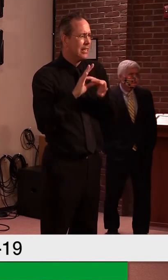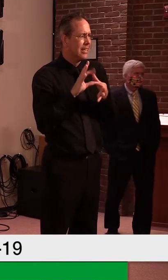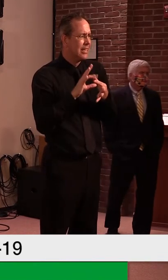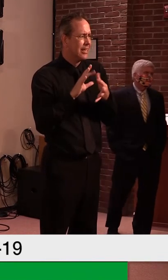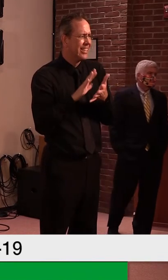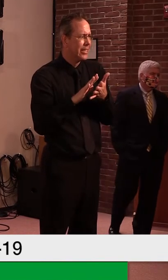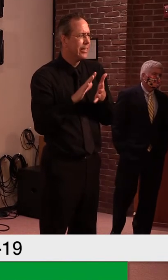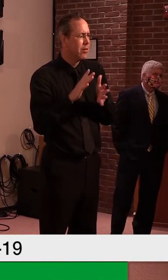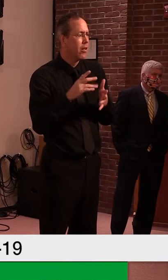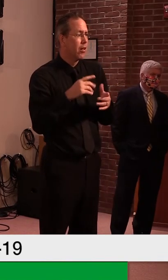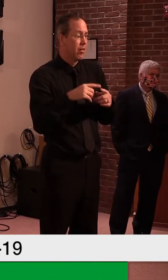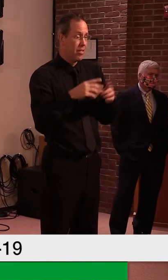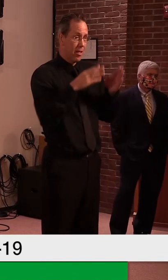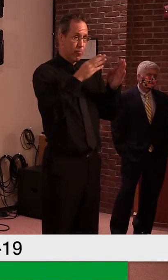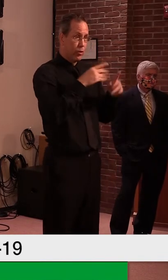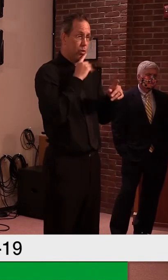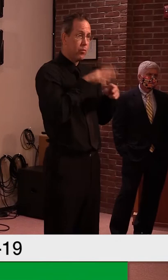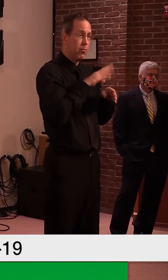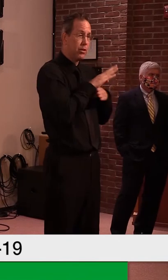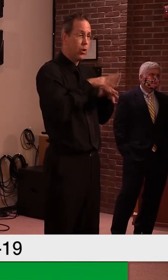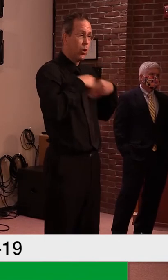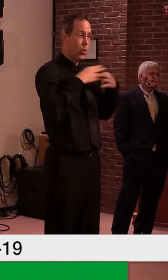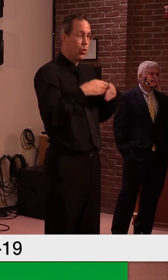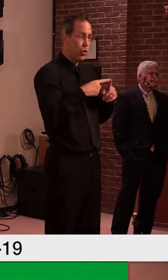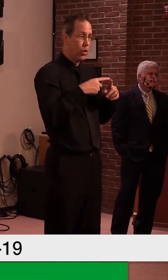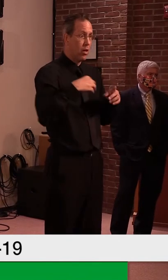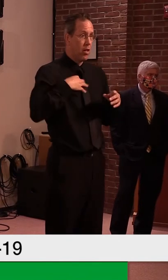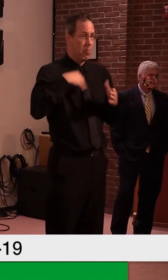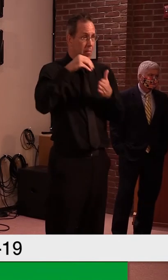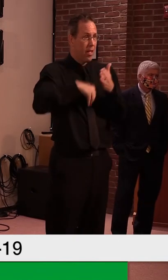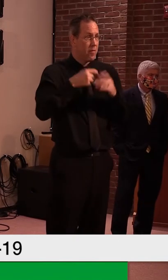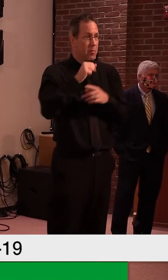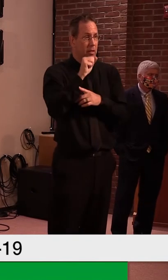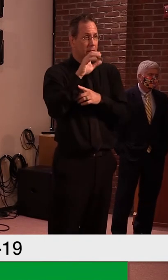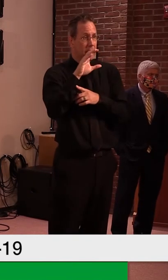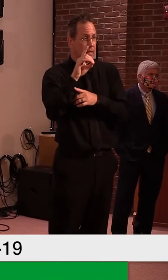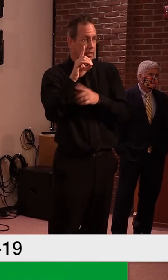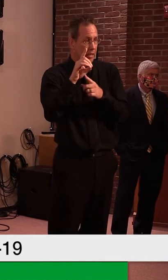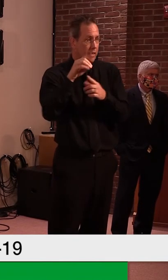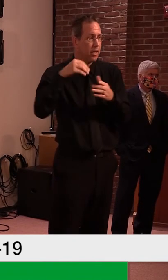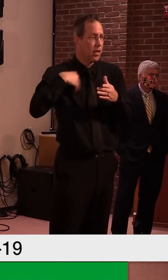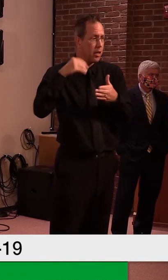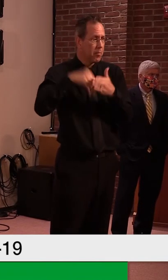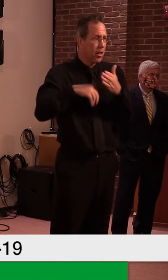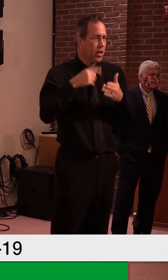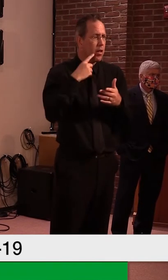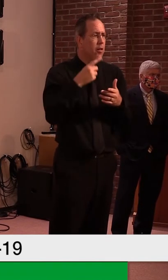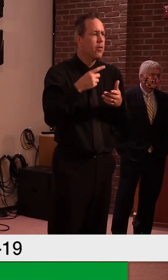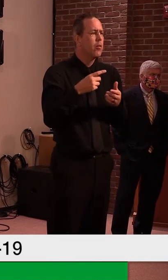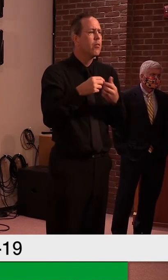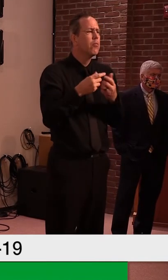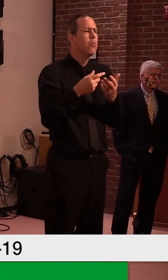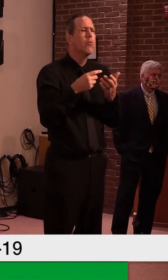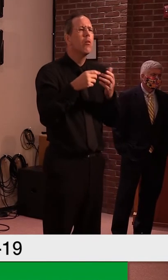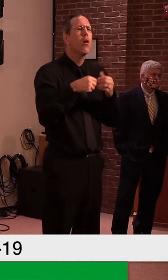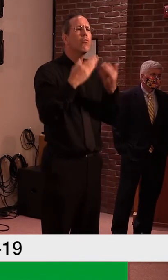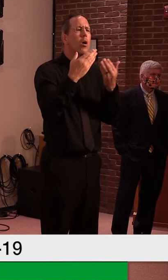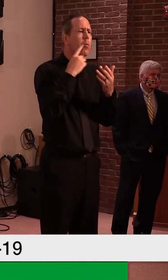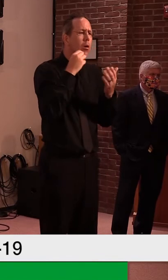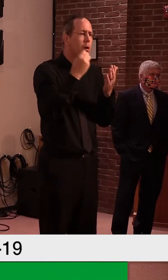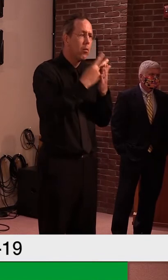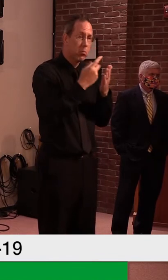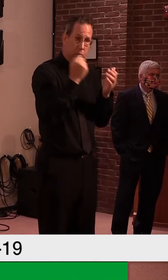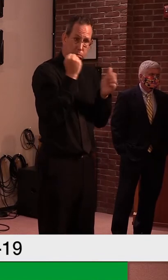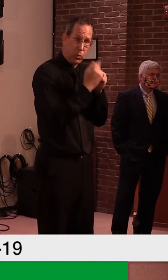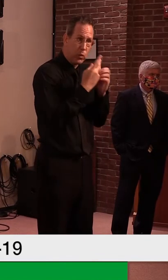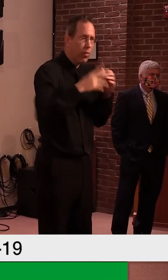funds who may have received, um, that they've been recommended for approval, but, but have not yet heard that they are officially approved. And they're